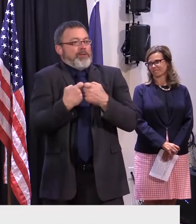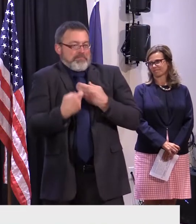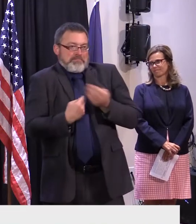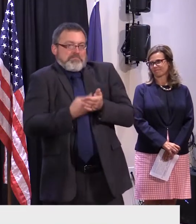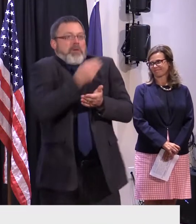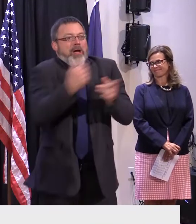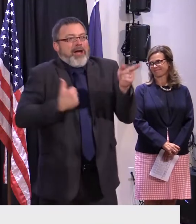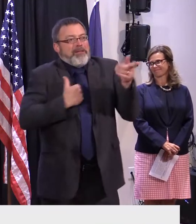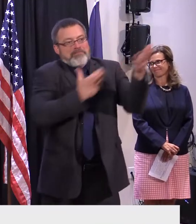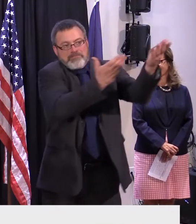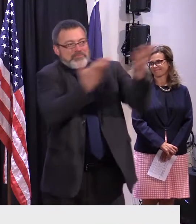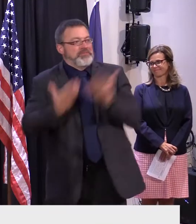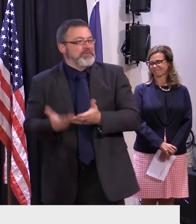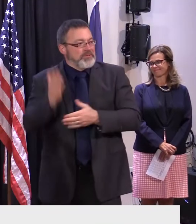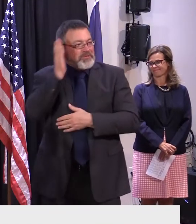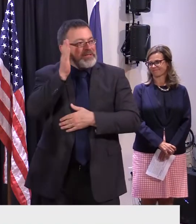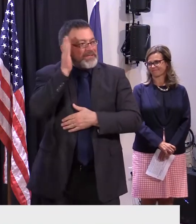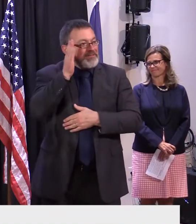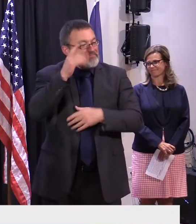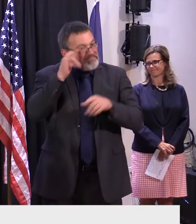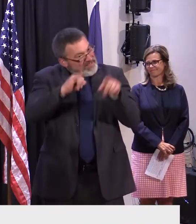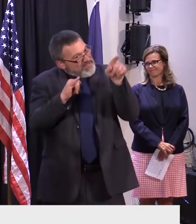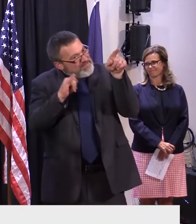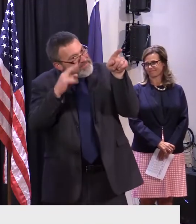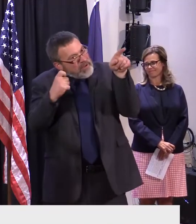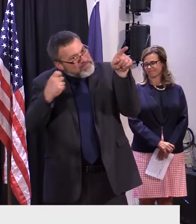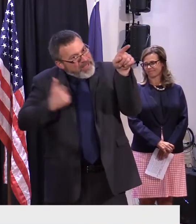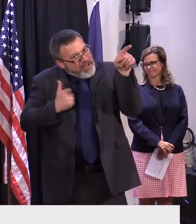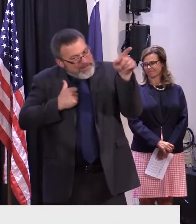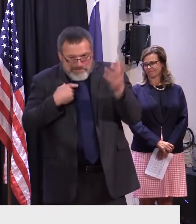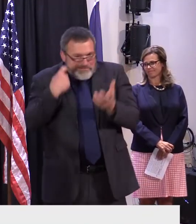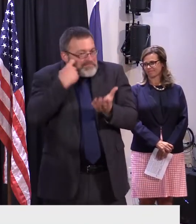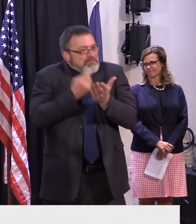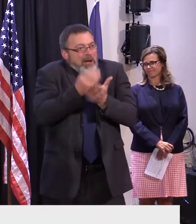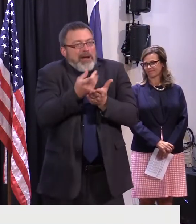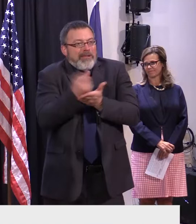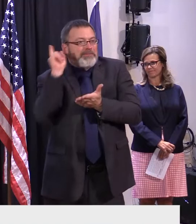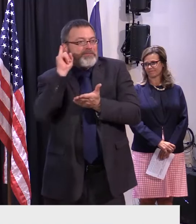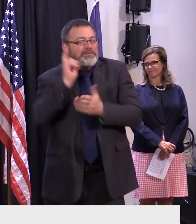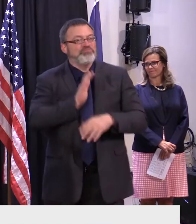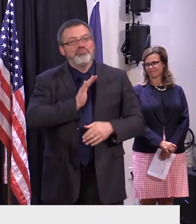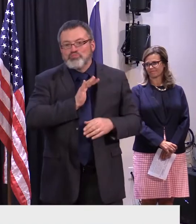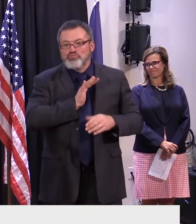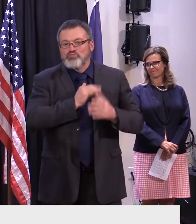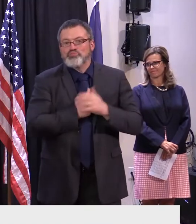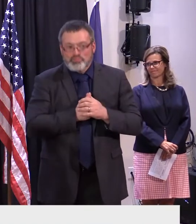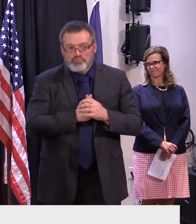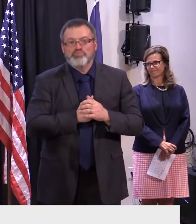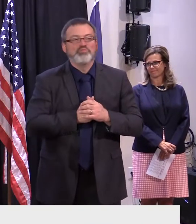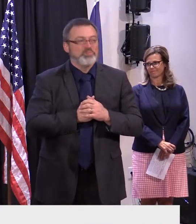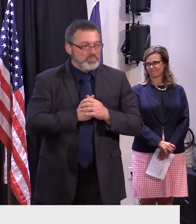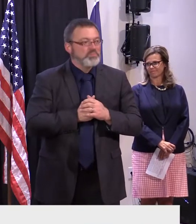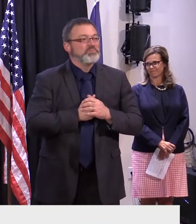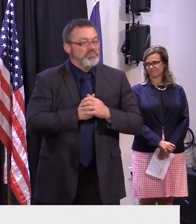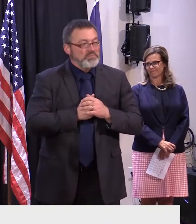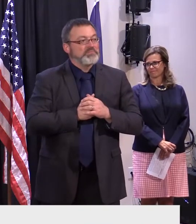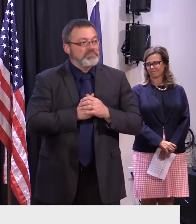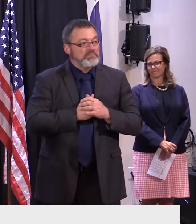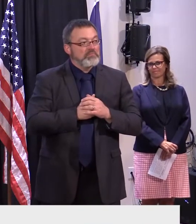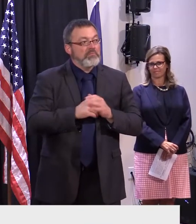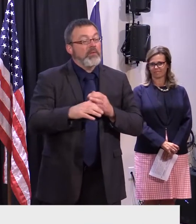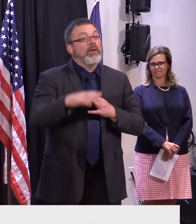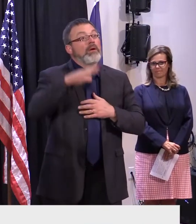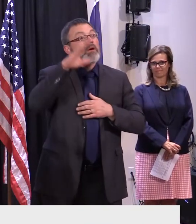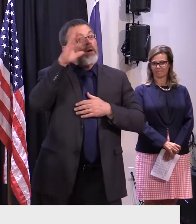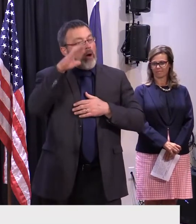sold in the U.S. The other focal point of our trip was due to the Aero-Montreal exhibition being held